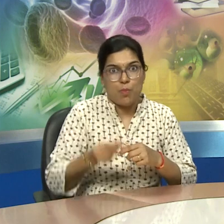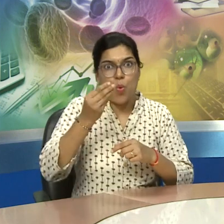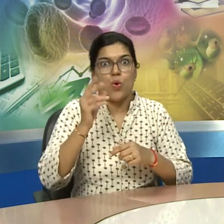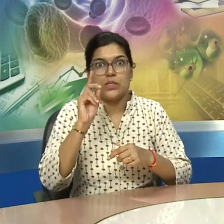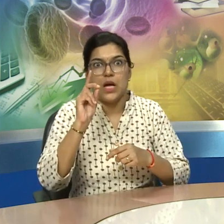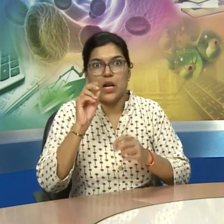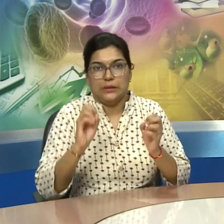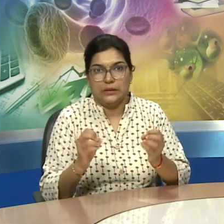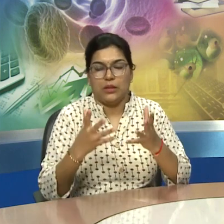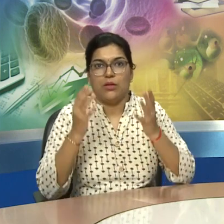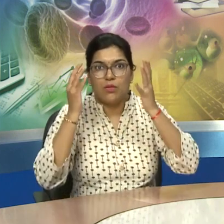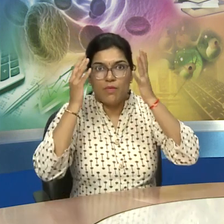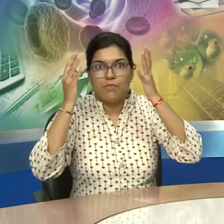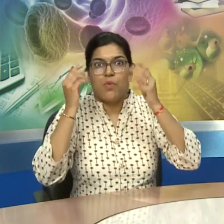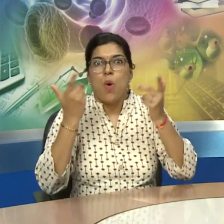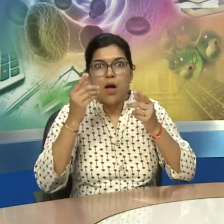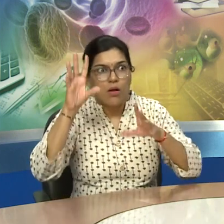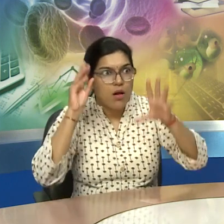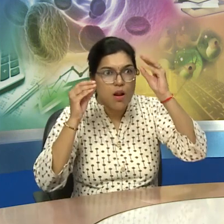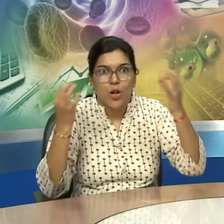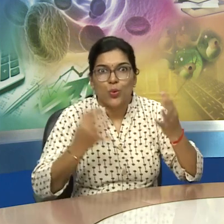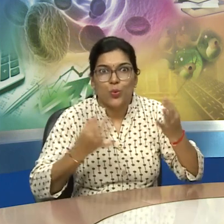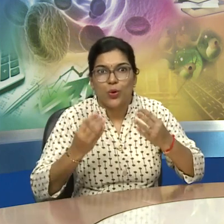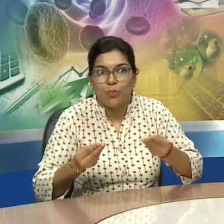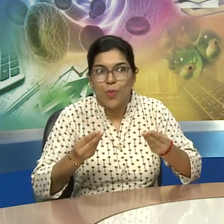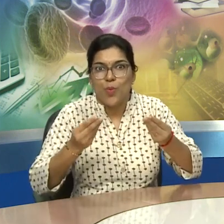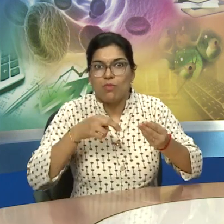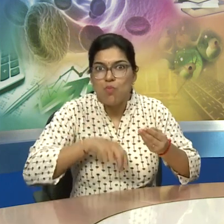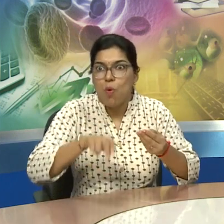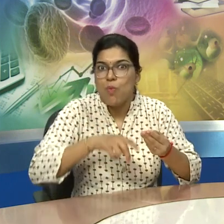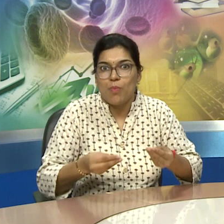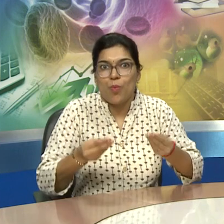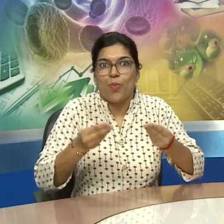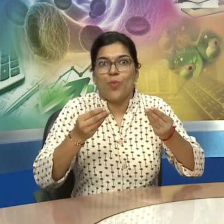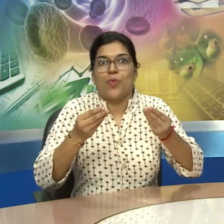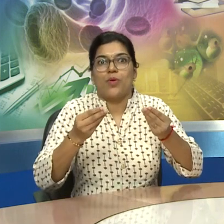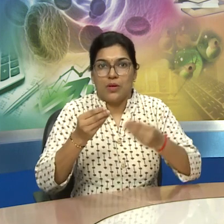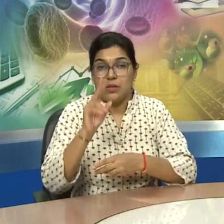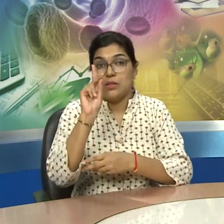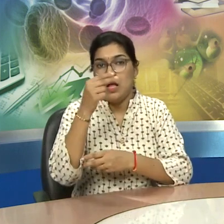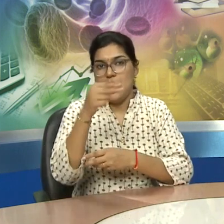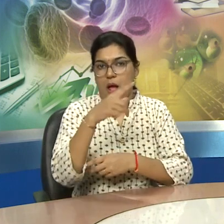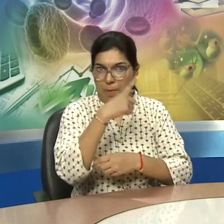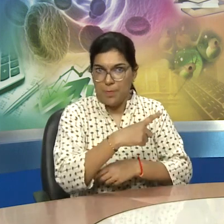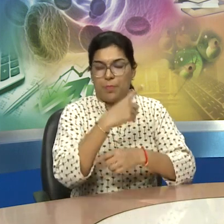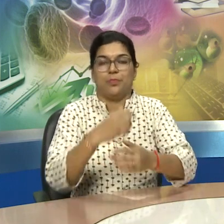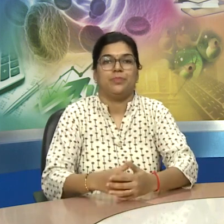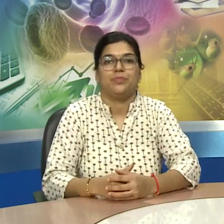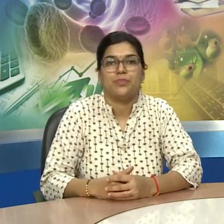rise to homo habilis and it was probably around 2.5 million years